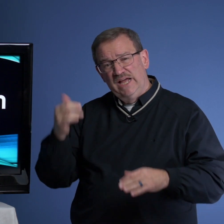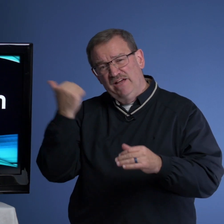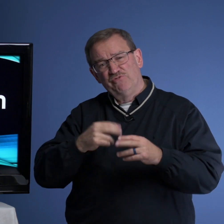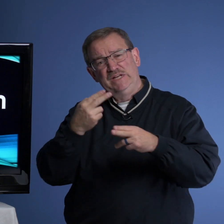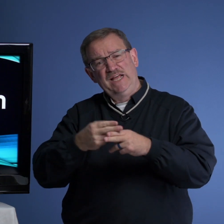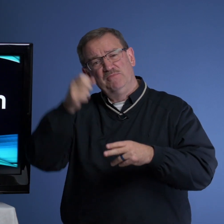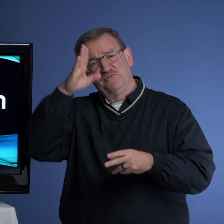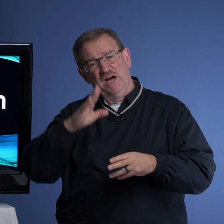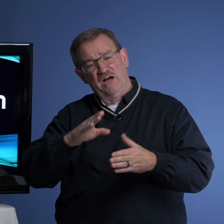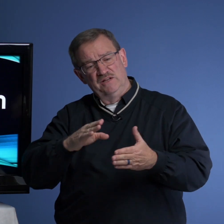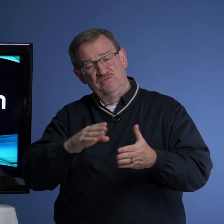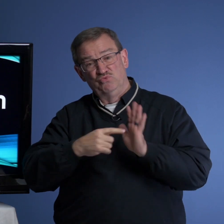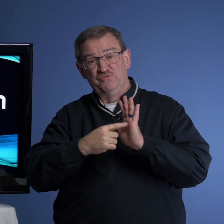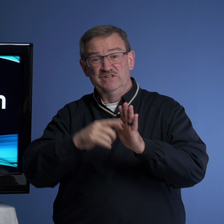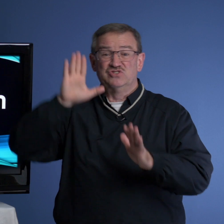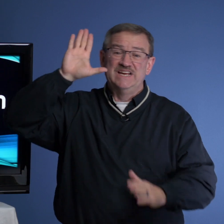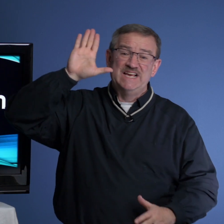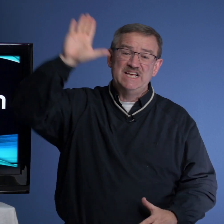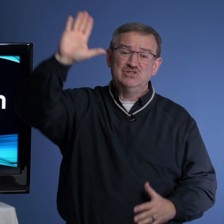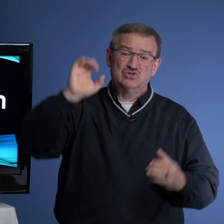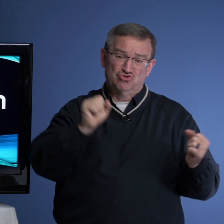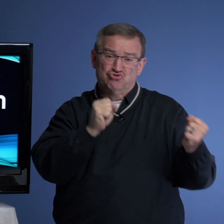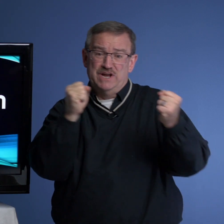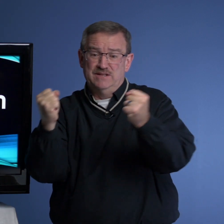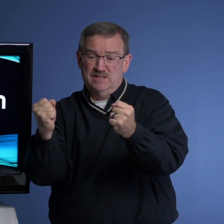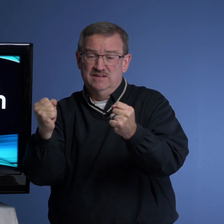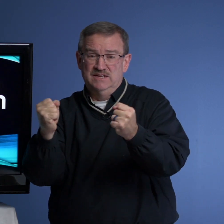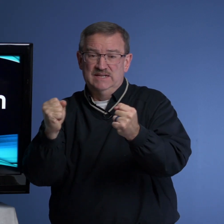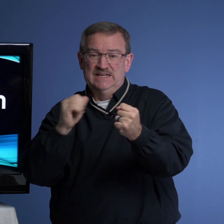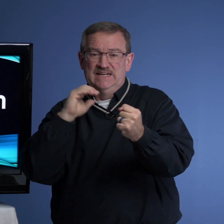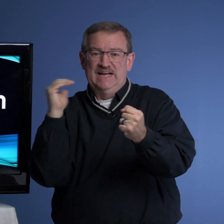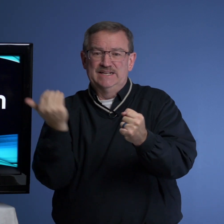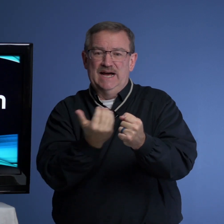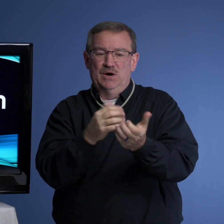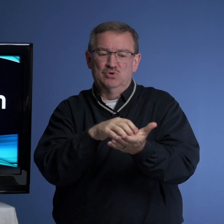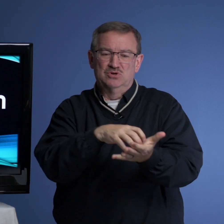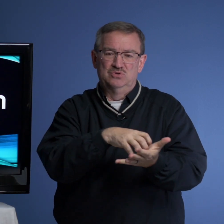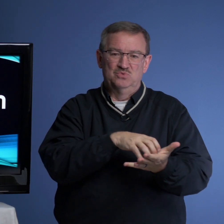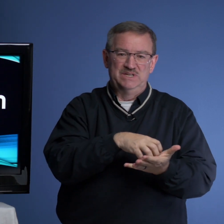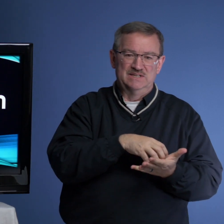Every name of God reveals His strength and our weakness.